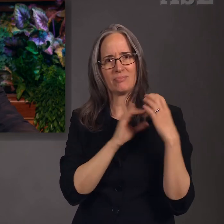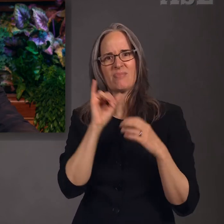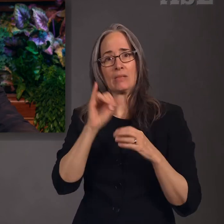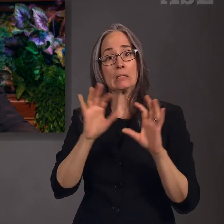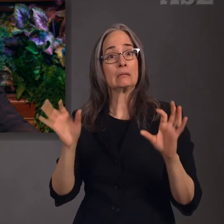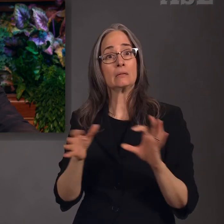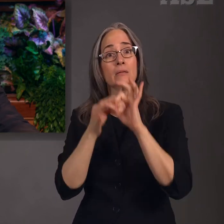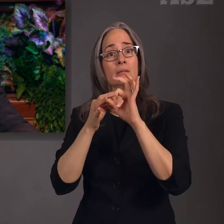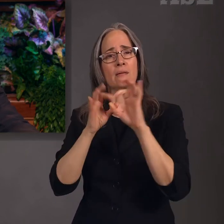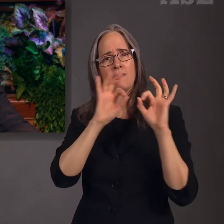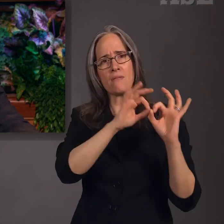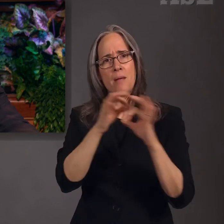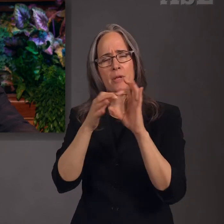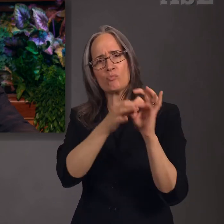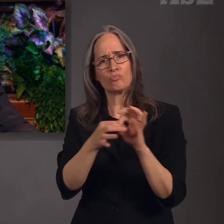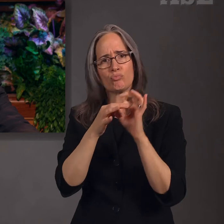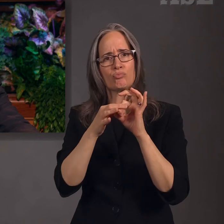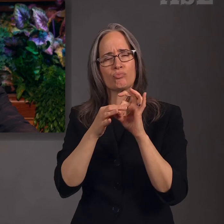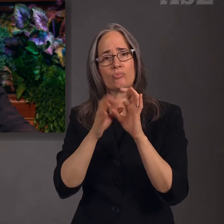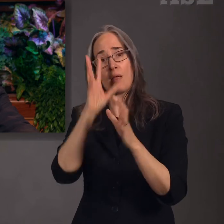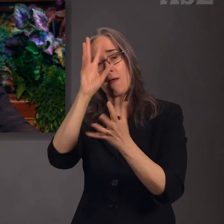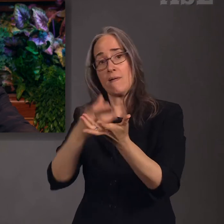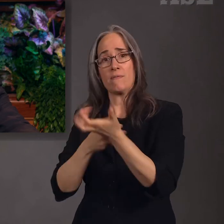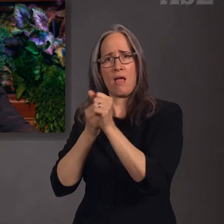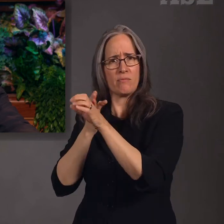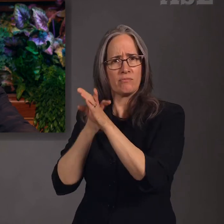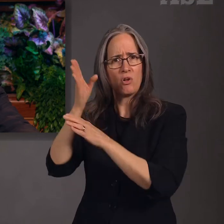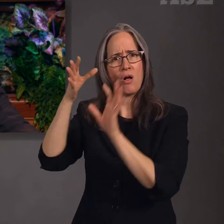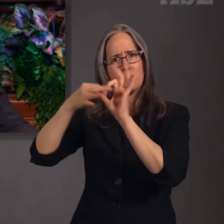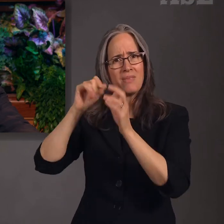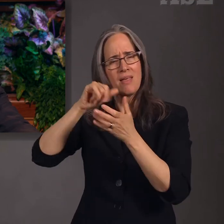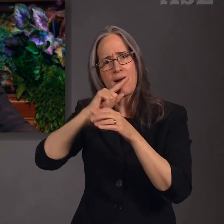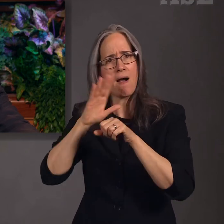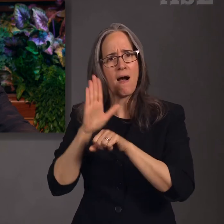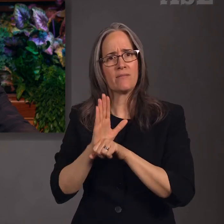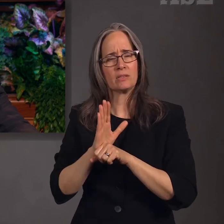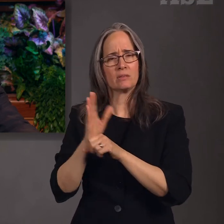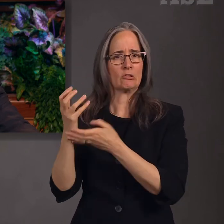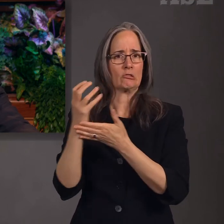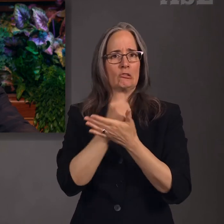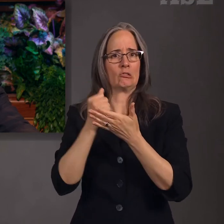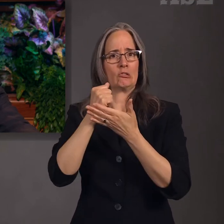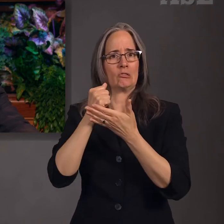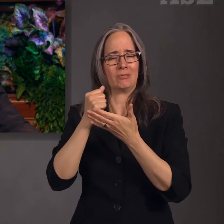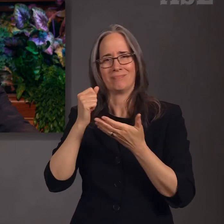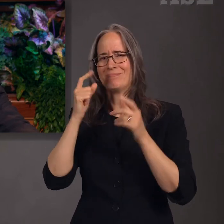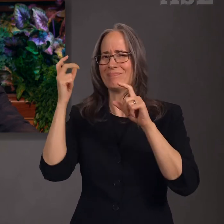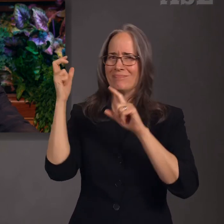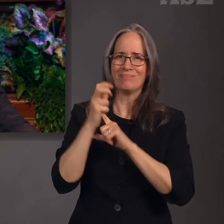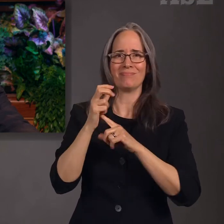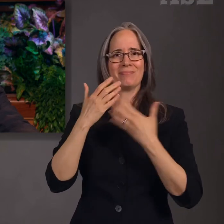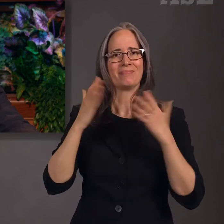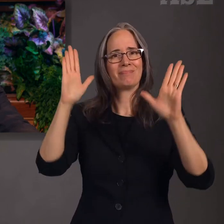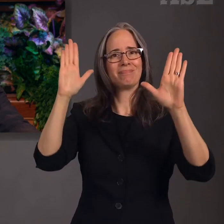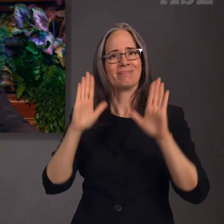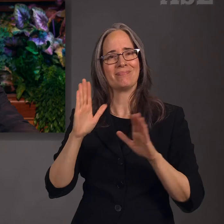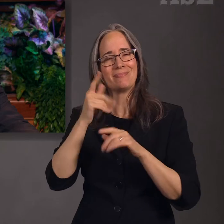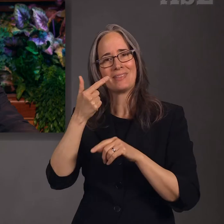as families faithful to covenants made in a temple that qualify us for the greatest gift of God,